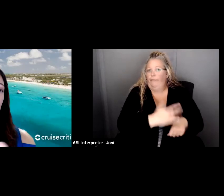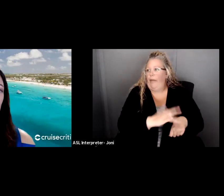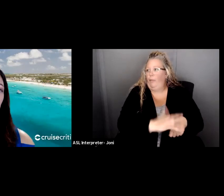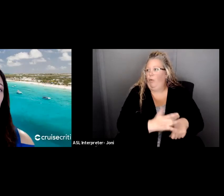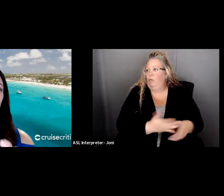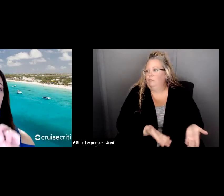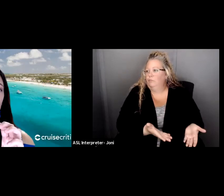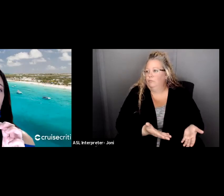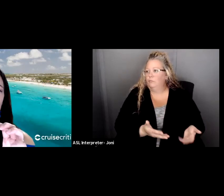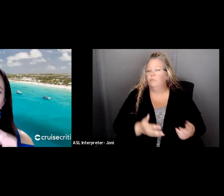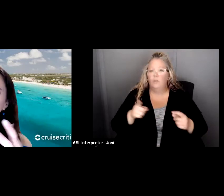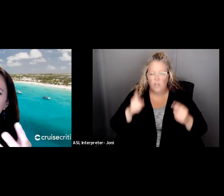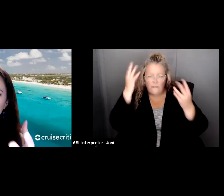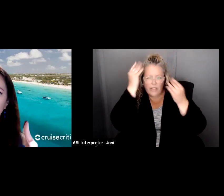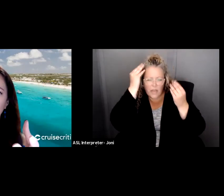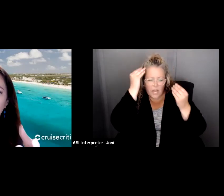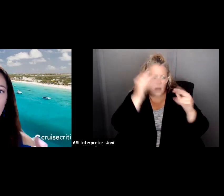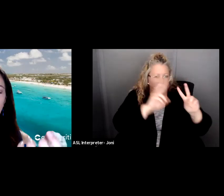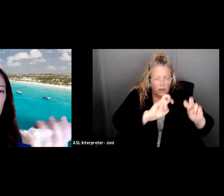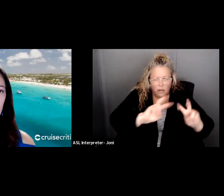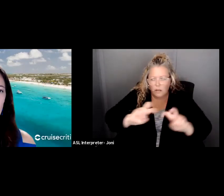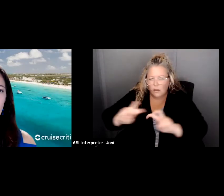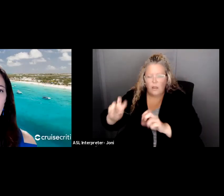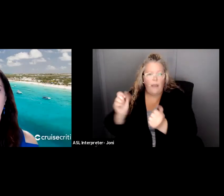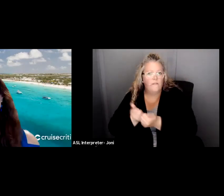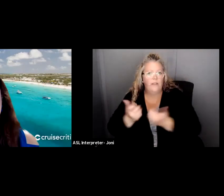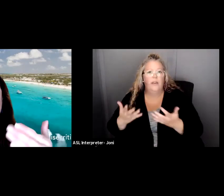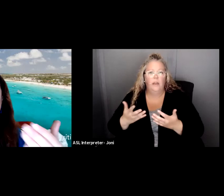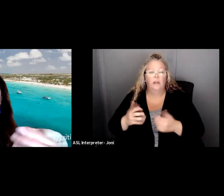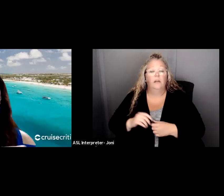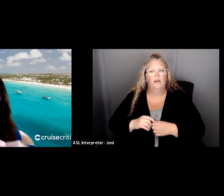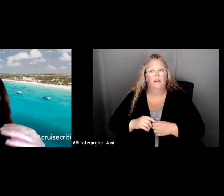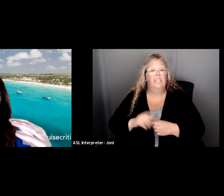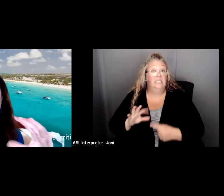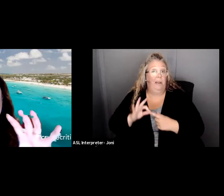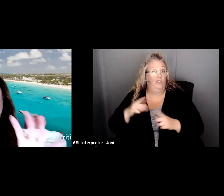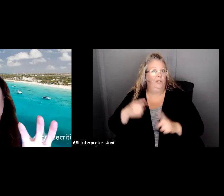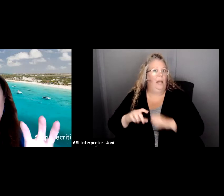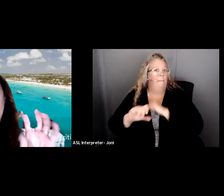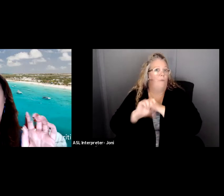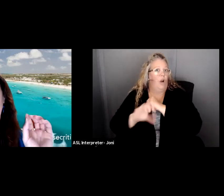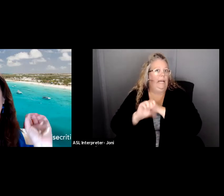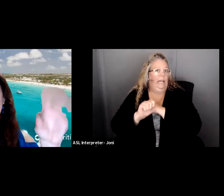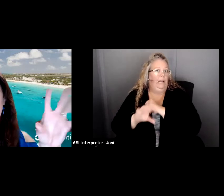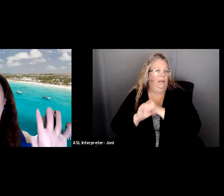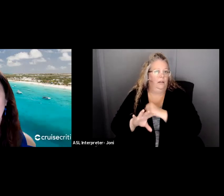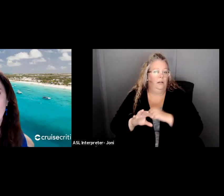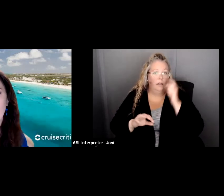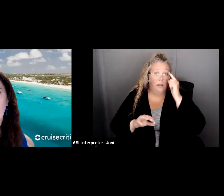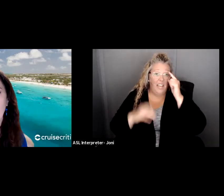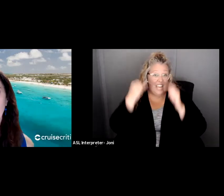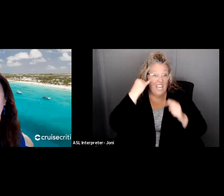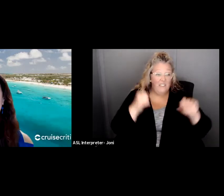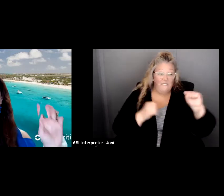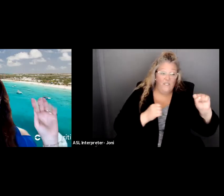and it helps, you know, especially like with marketing, where, what do I need to target? We, if, if your strengths are, you have a great peer